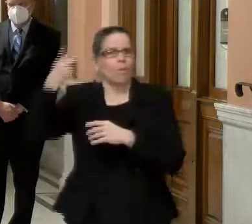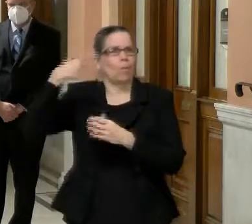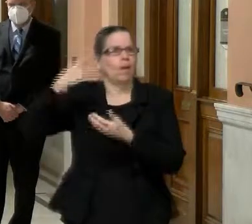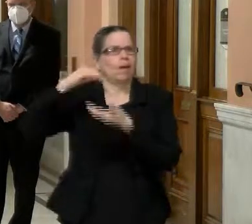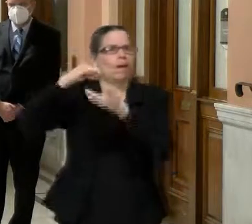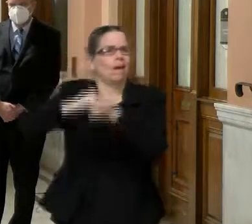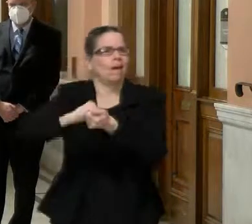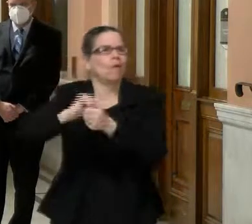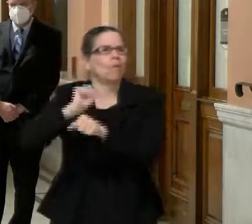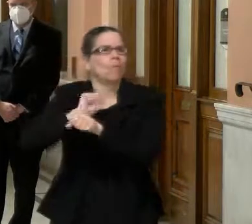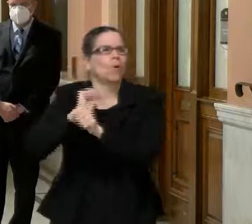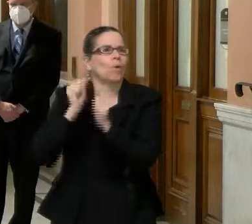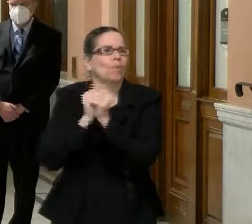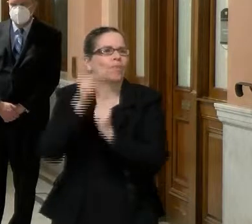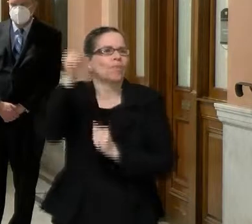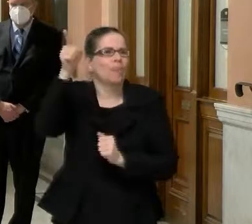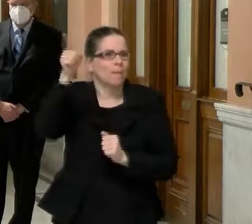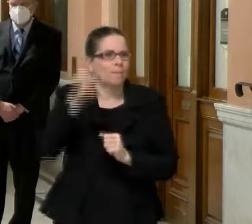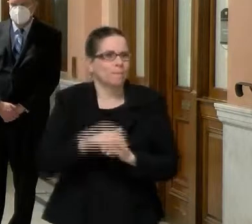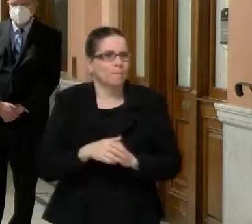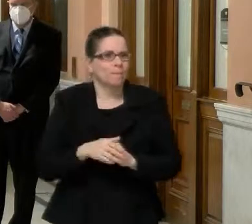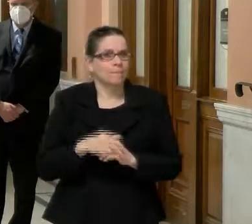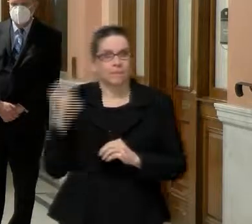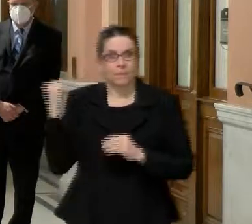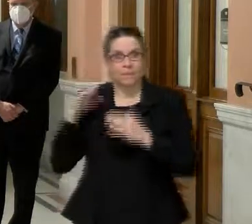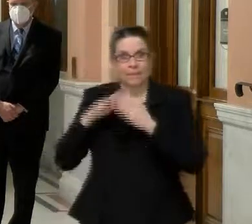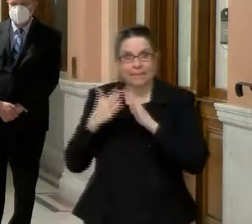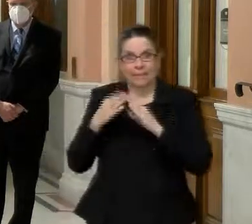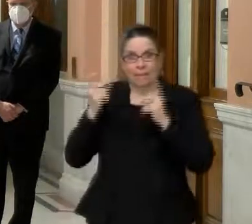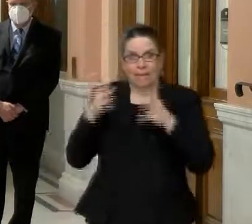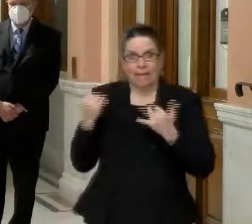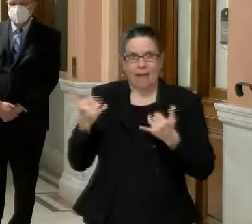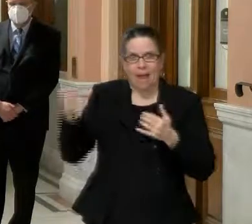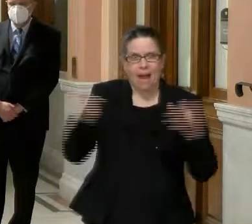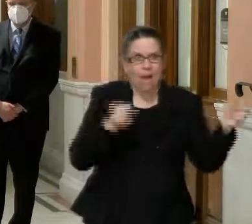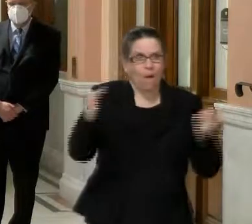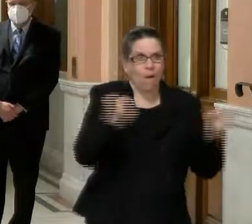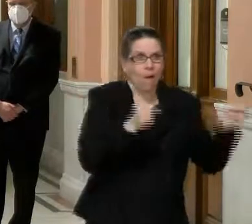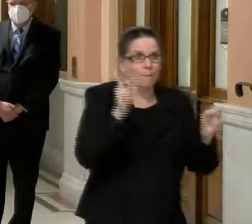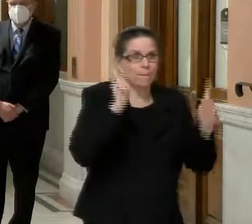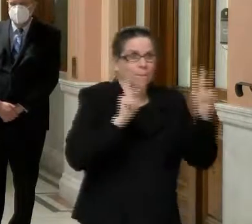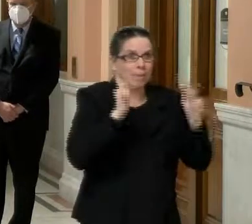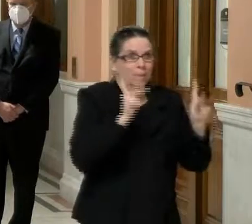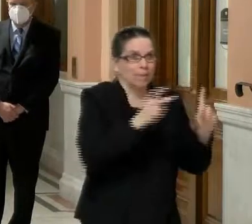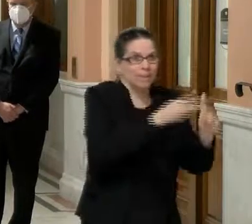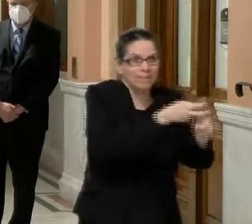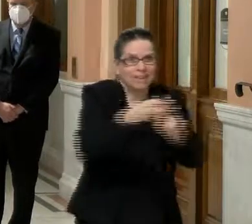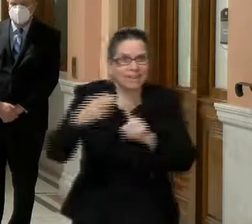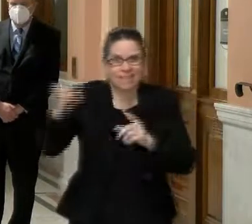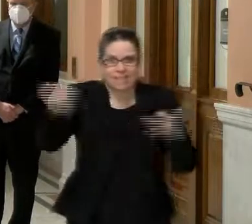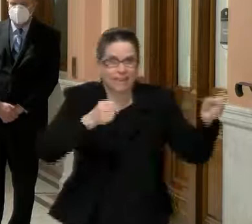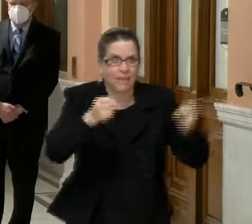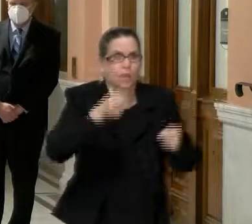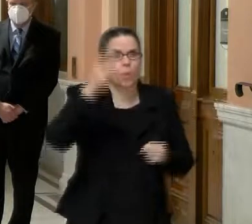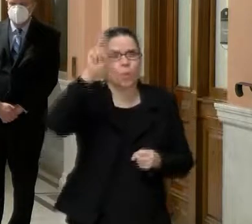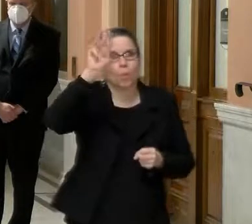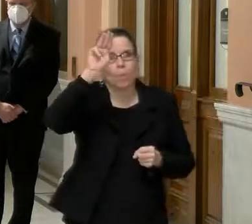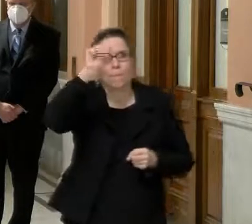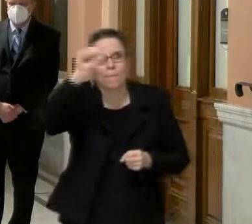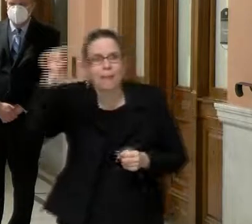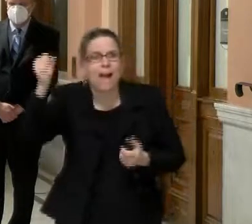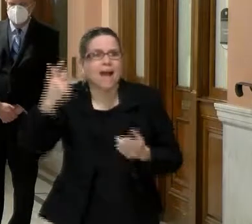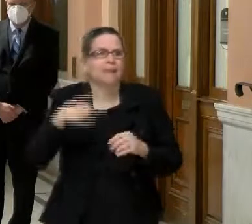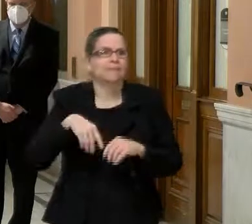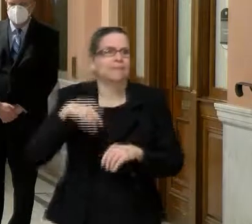the city manager has kind of put together and Eric Dixon, the CEO of, uh, UMass and Carolyn Jackson are, uh, of the